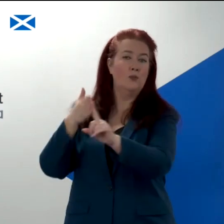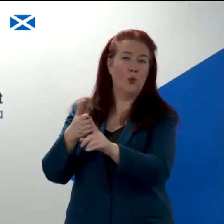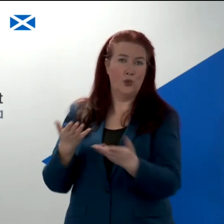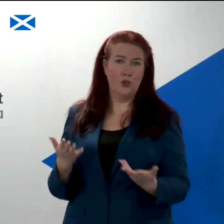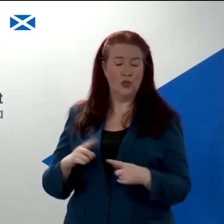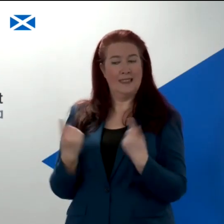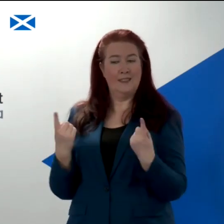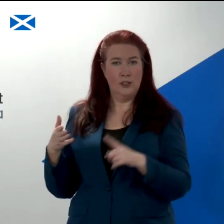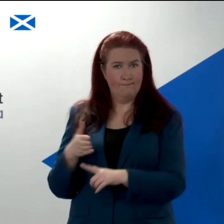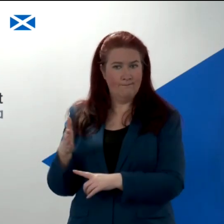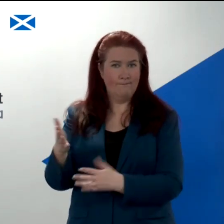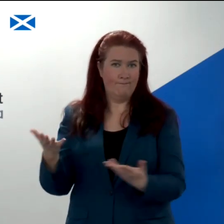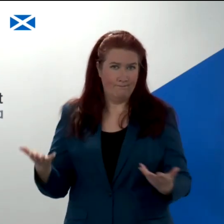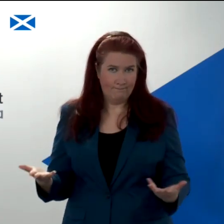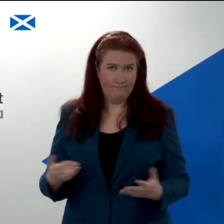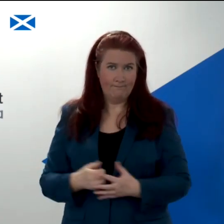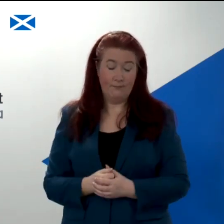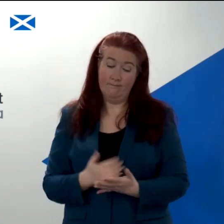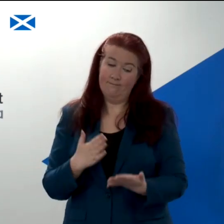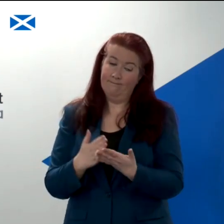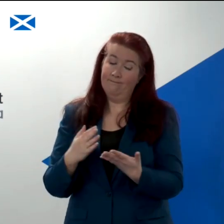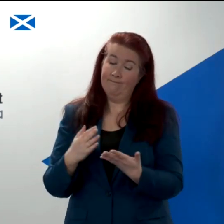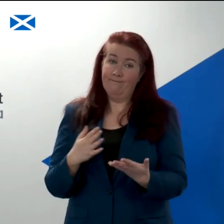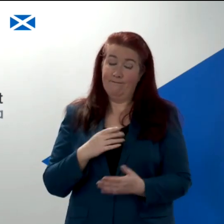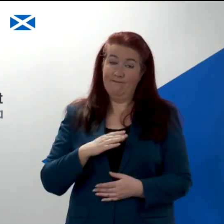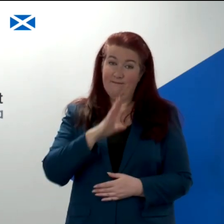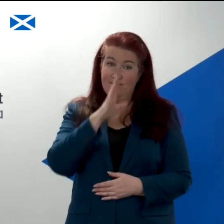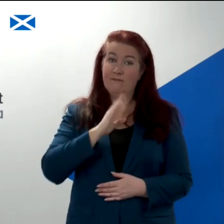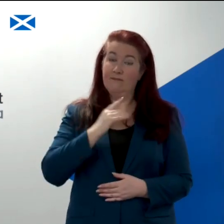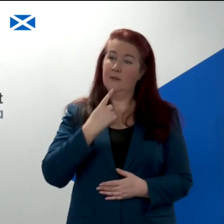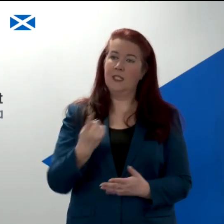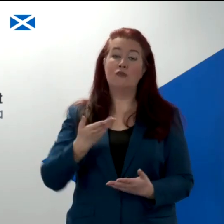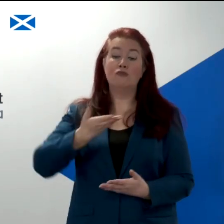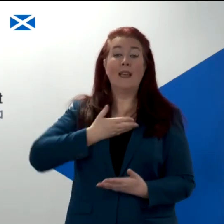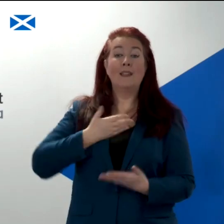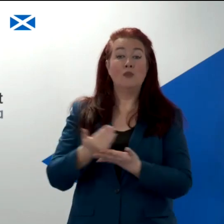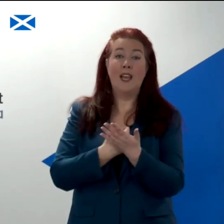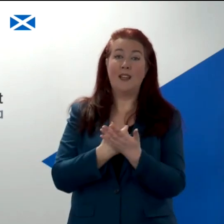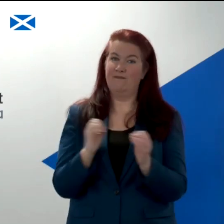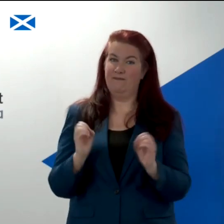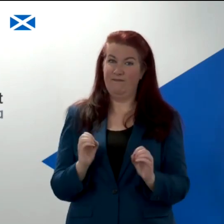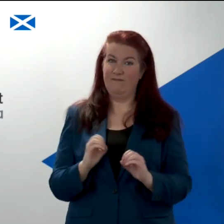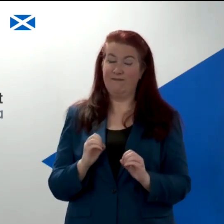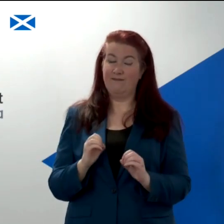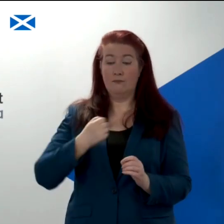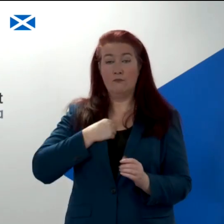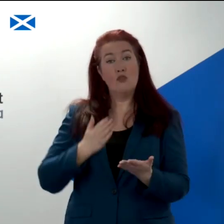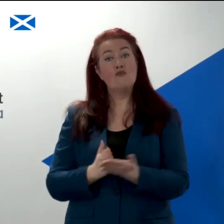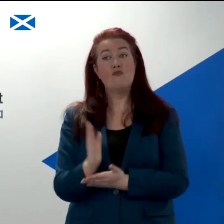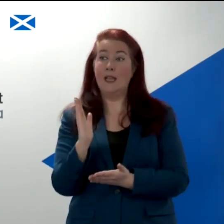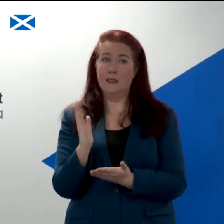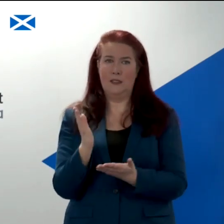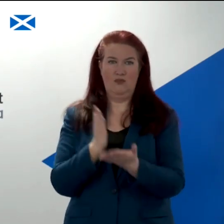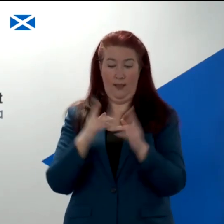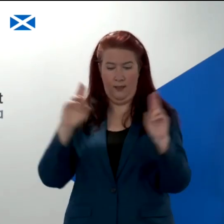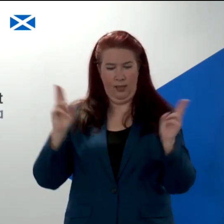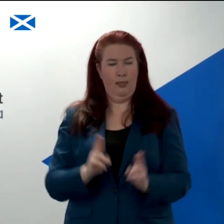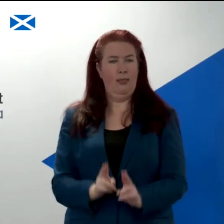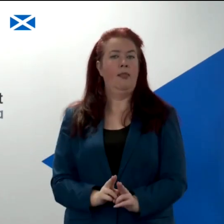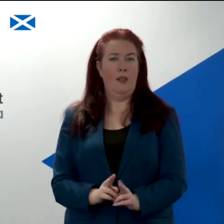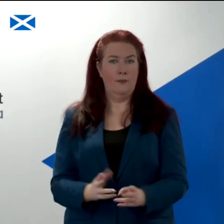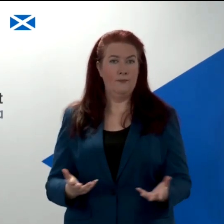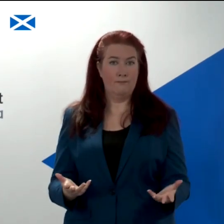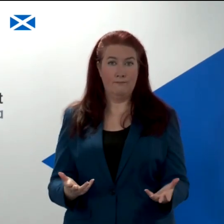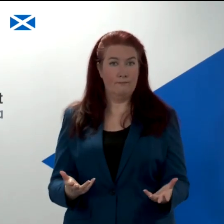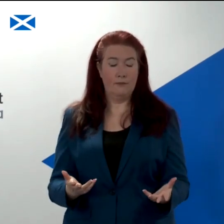direction, one where I'm afraid rights are not protected, one where rights are being systematically eroded. The